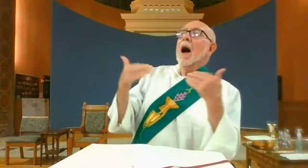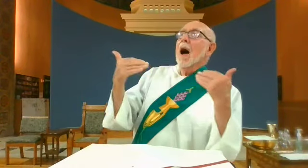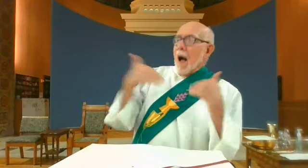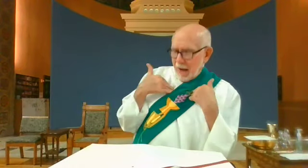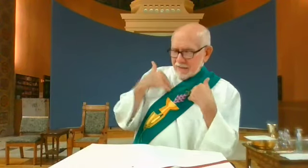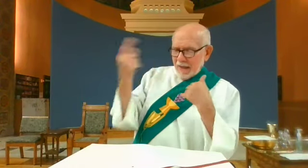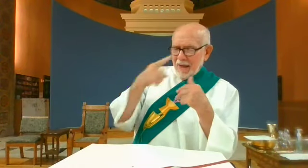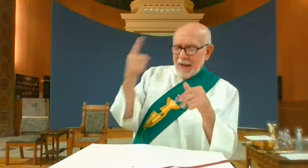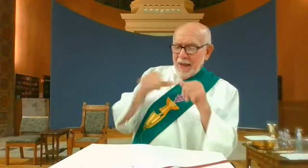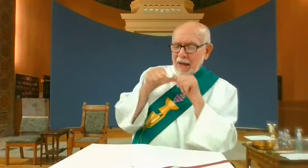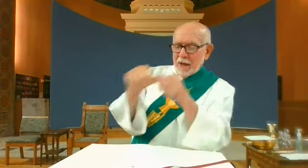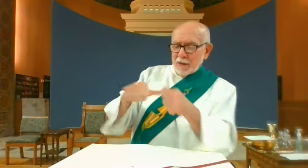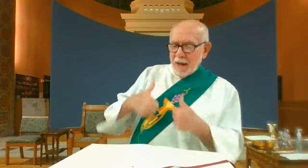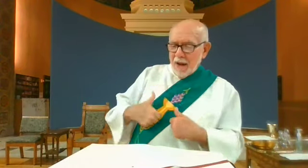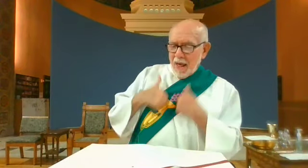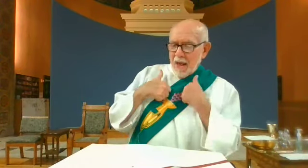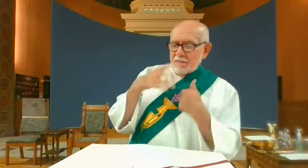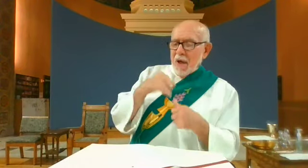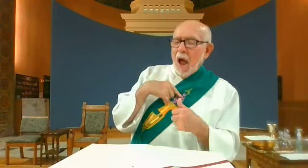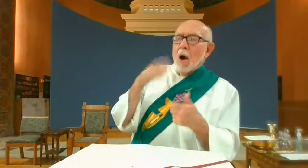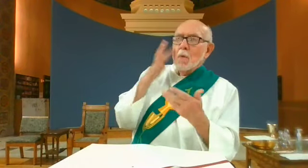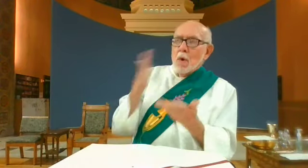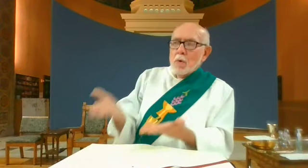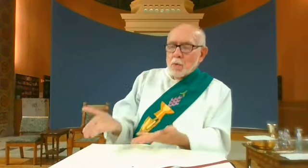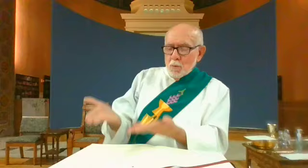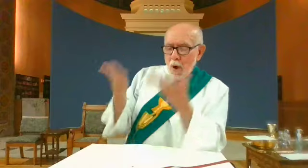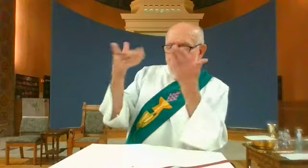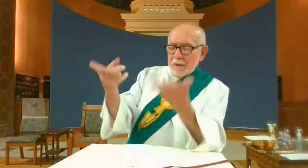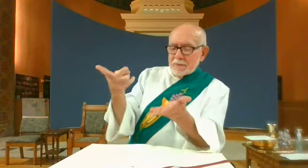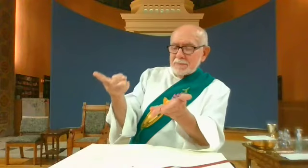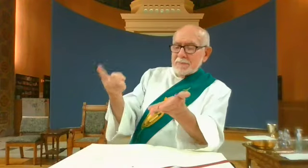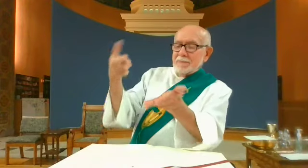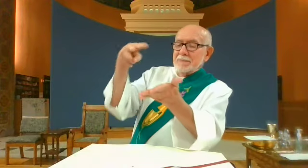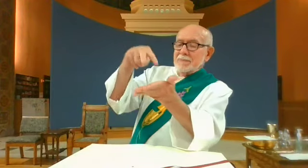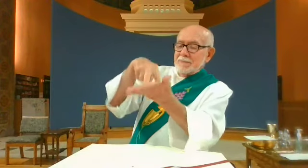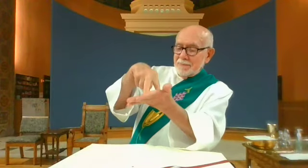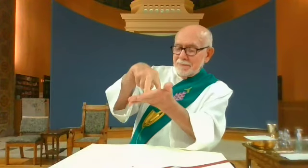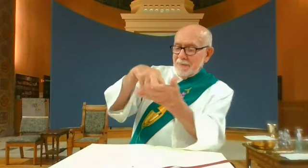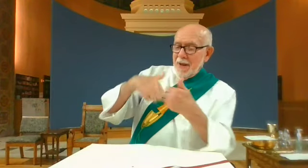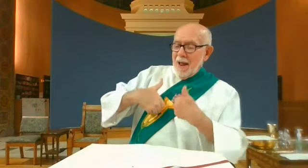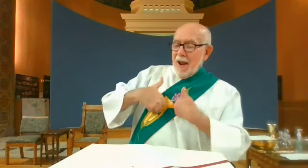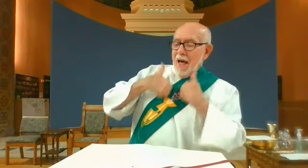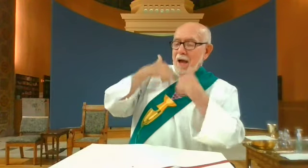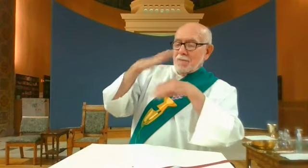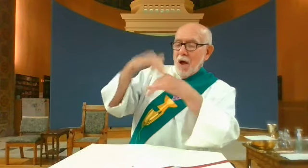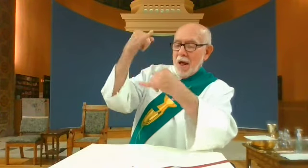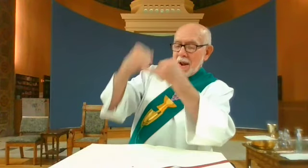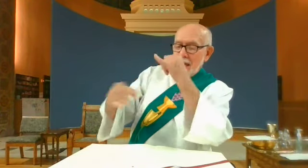has eternal life. And I will raise him on the last day.